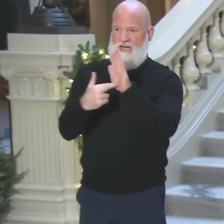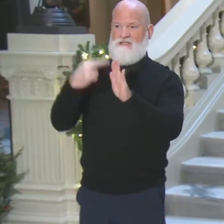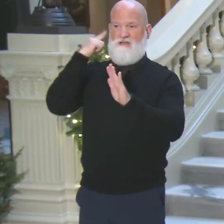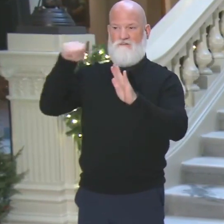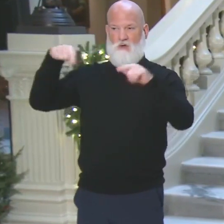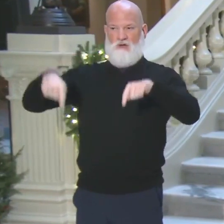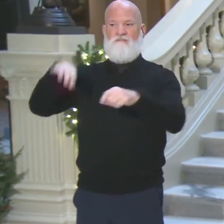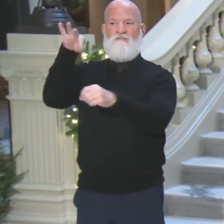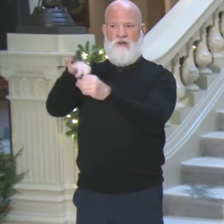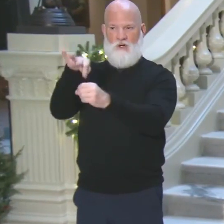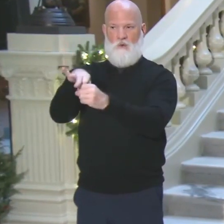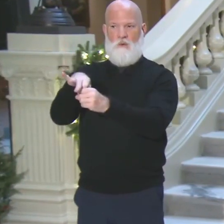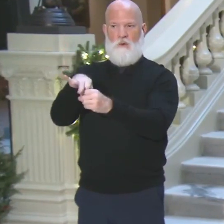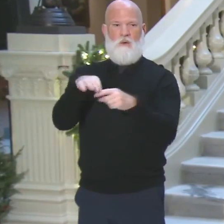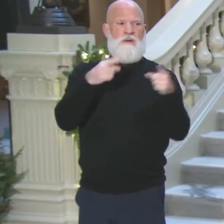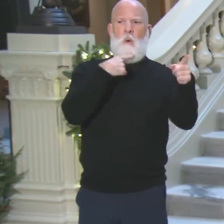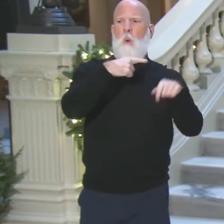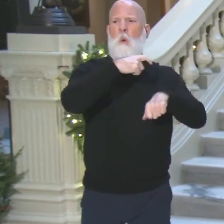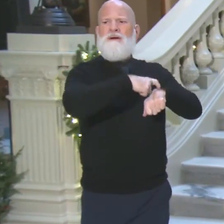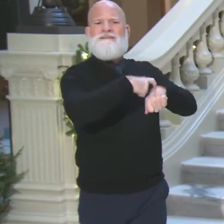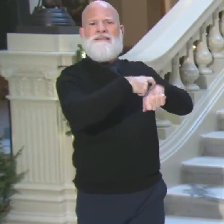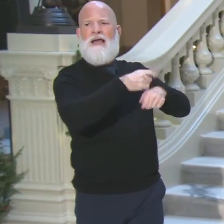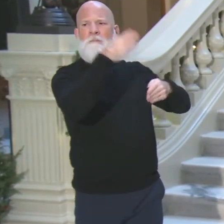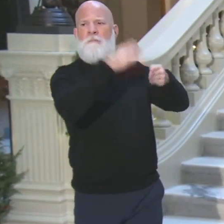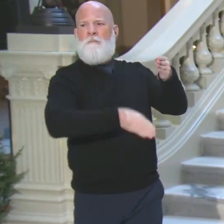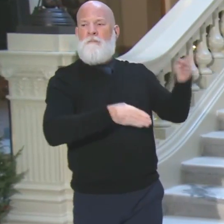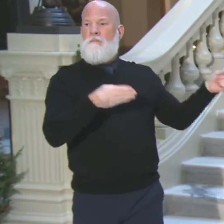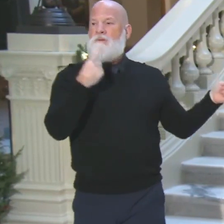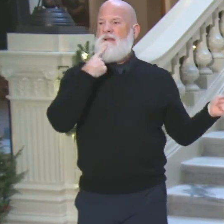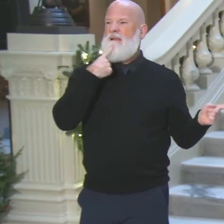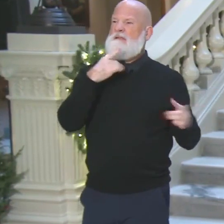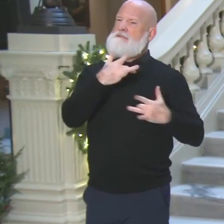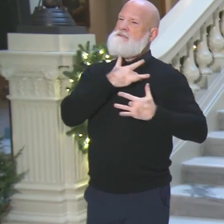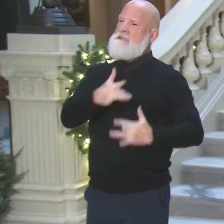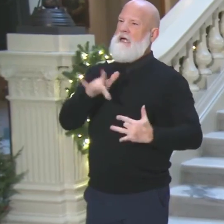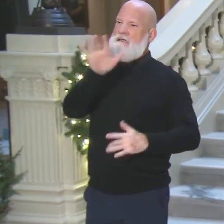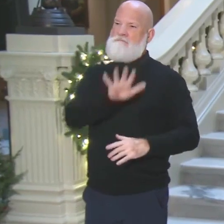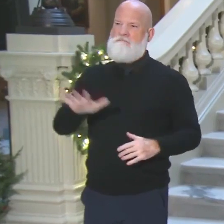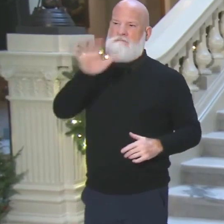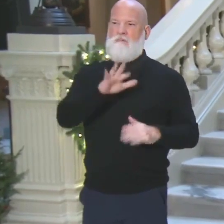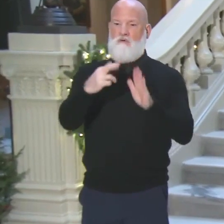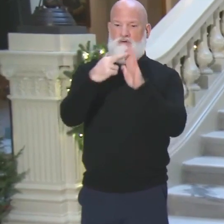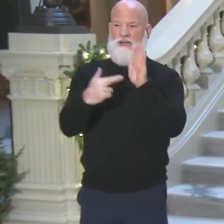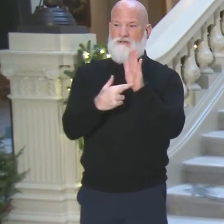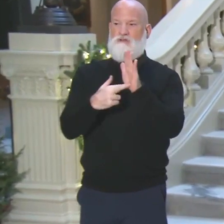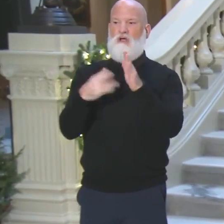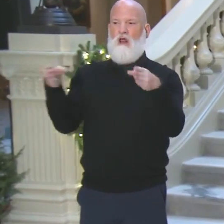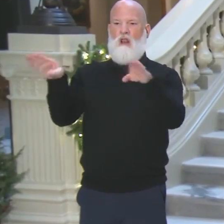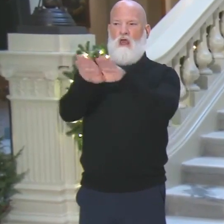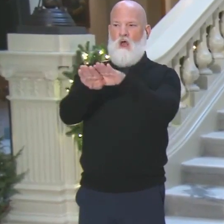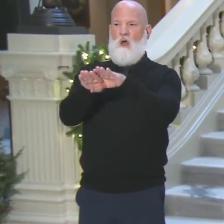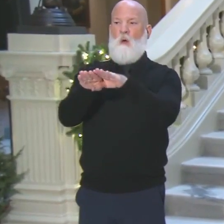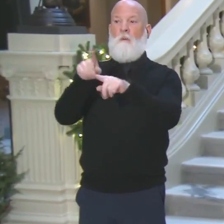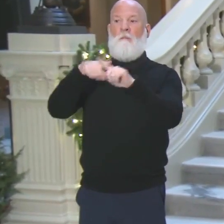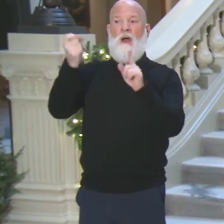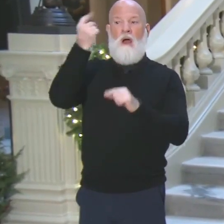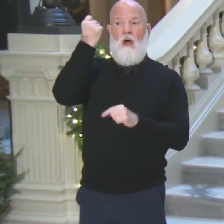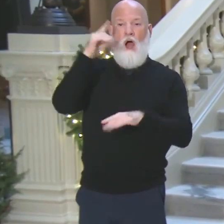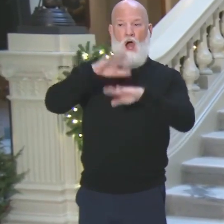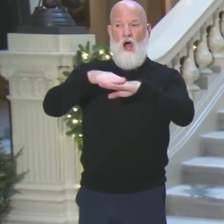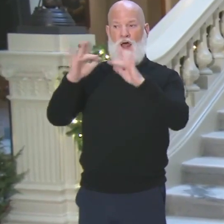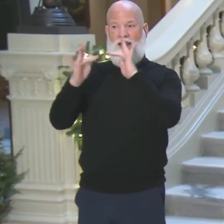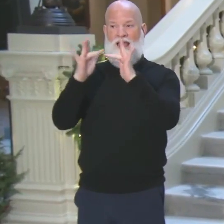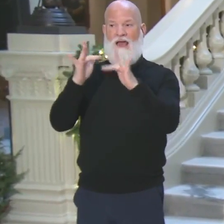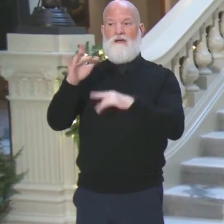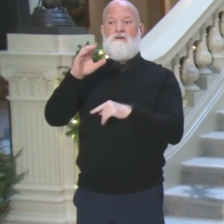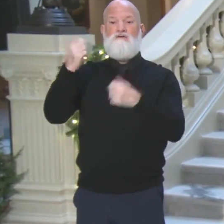If you can go to the it's usually when the their doors close at the registrar's we do it in person. You can go to the online portal if you have a driver's license attached to your voter